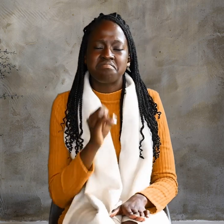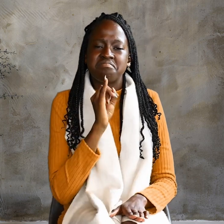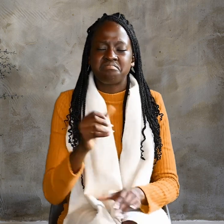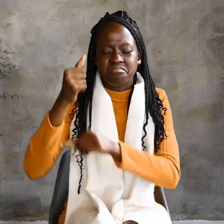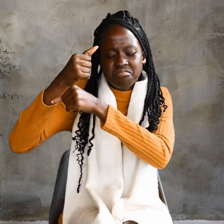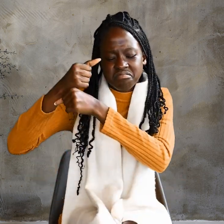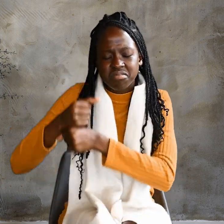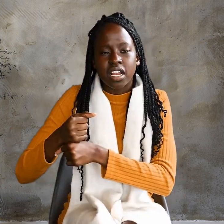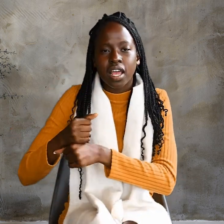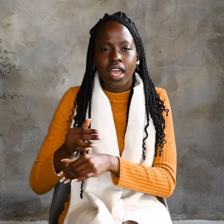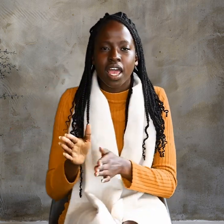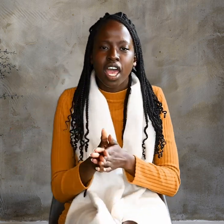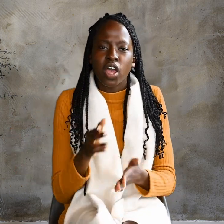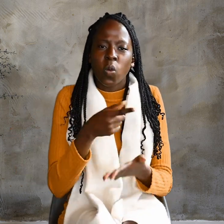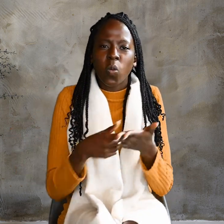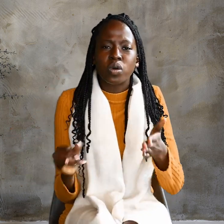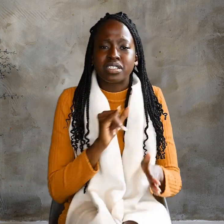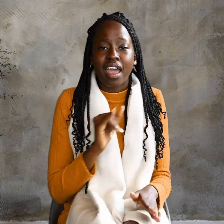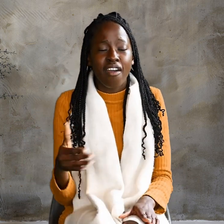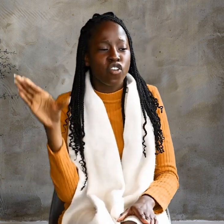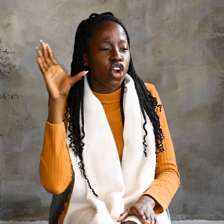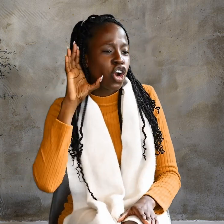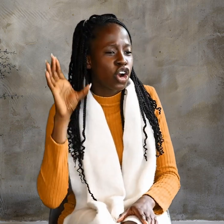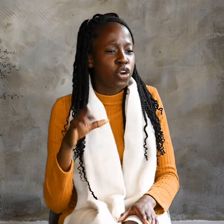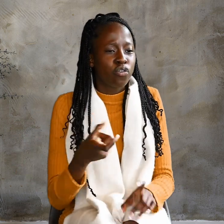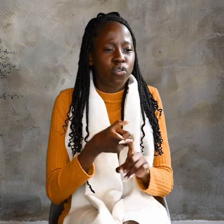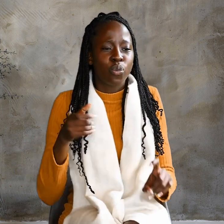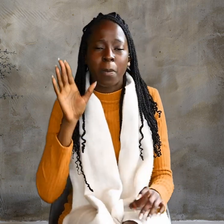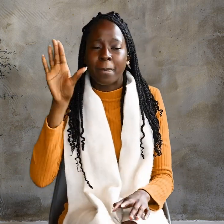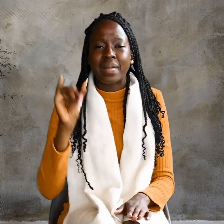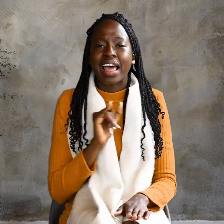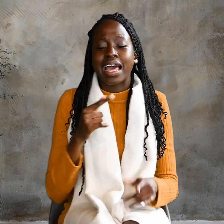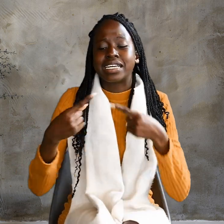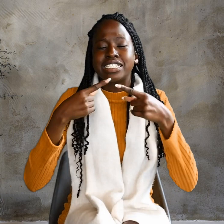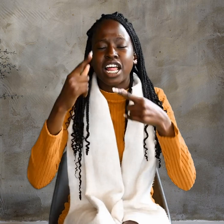And what I have heard from him I tell the world.